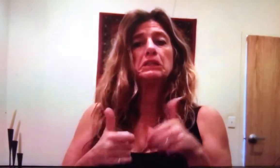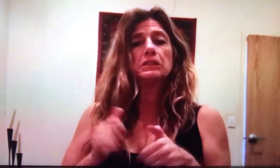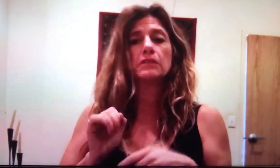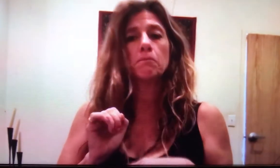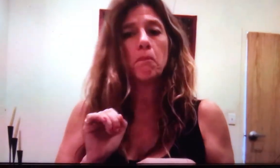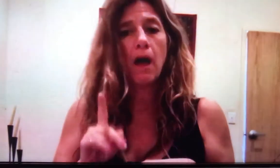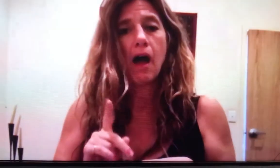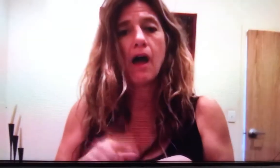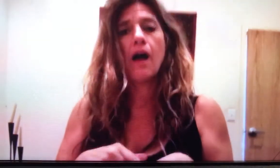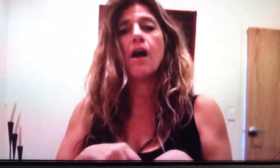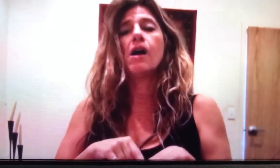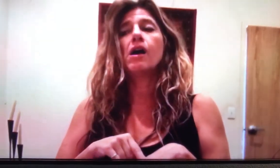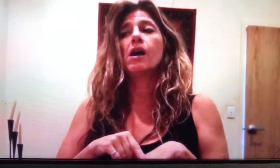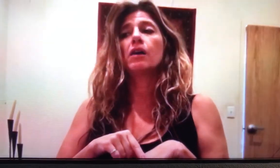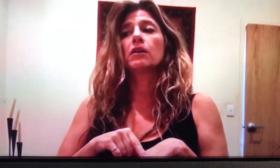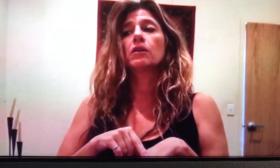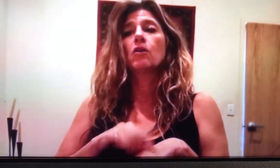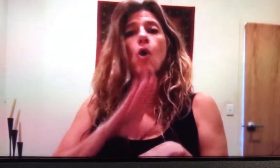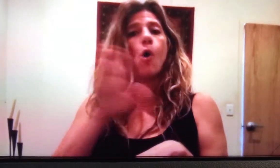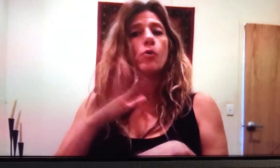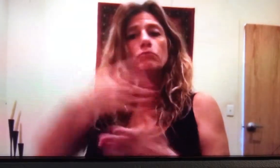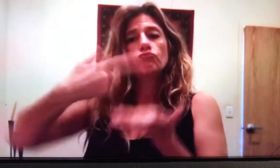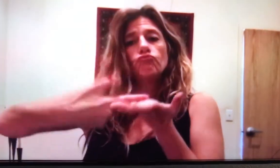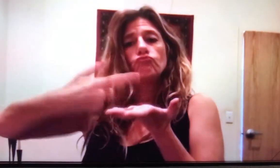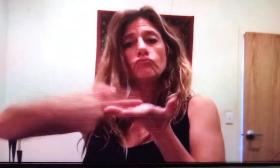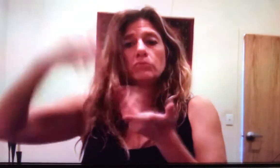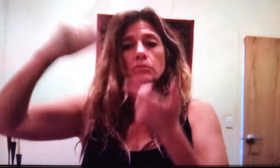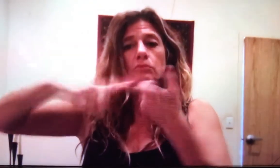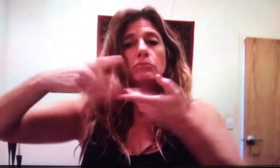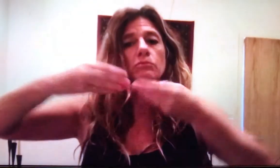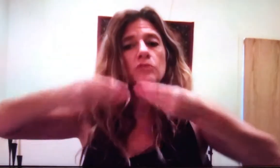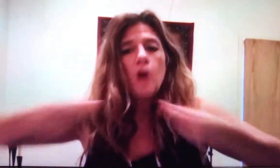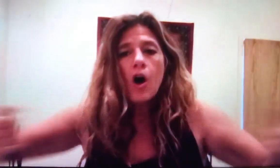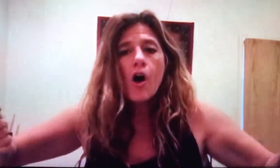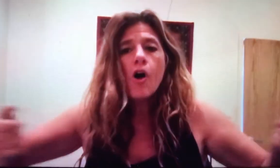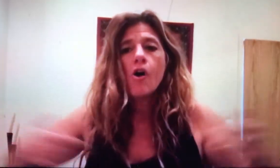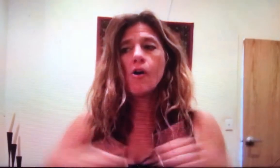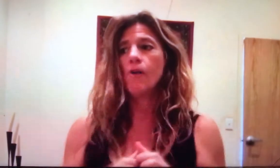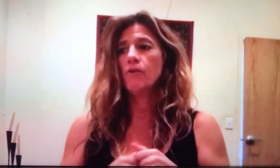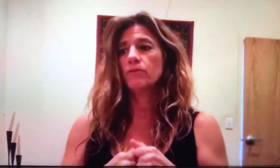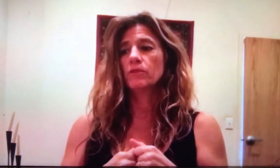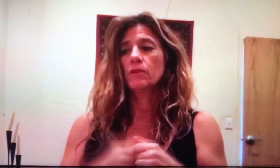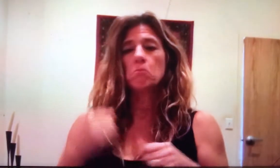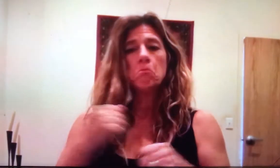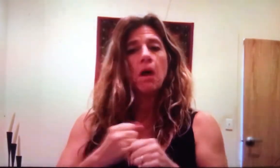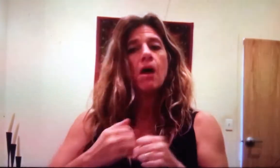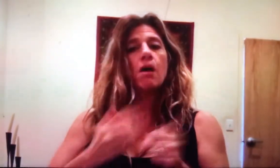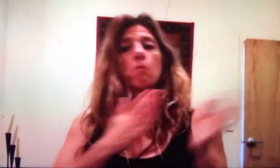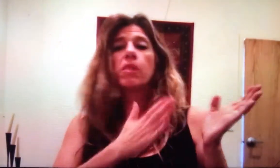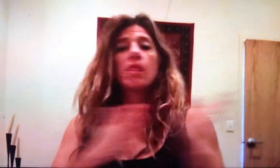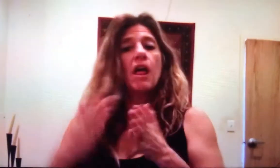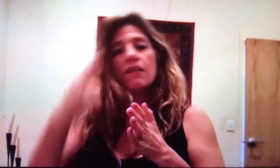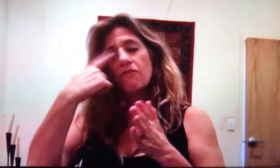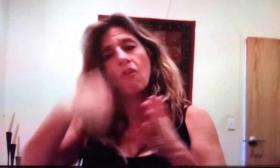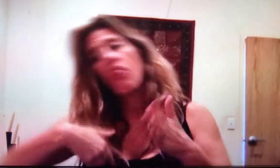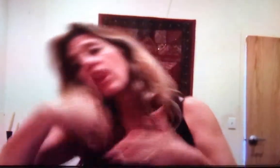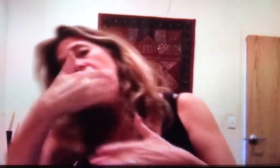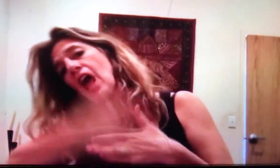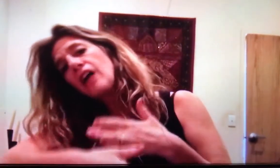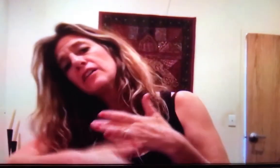Someone, Ted will always text back consistently, discusses a problem till resolution, makes plans for